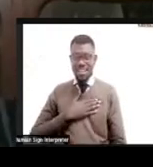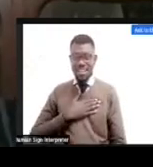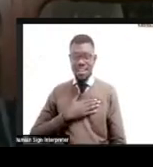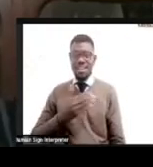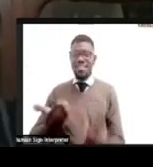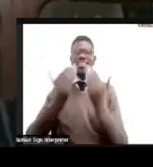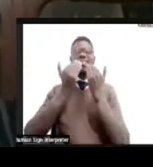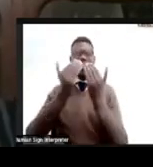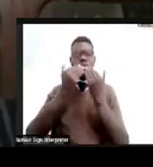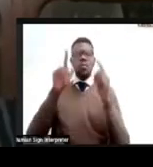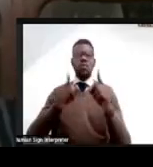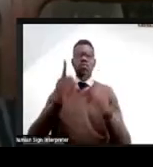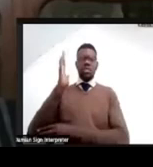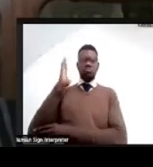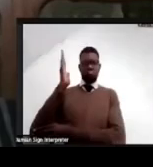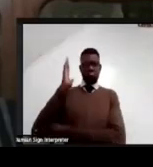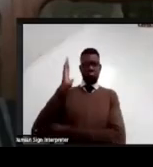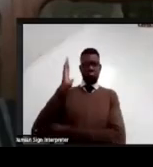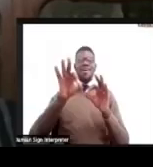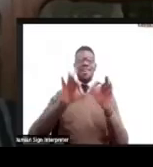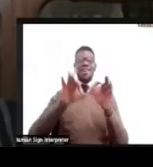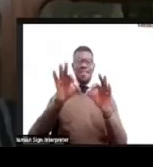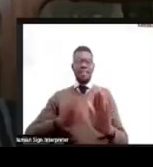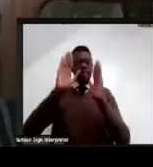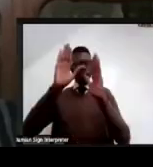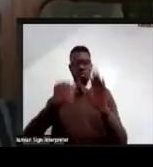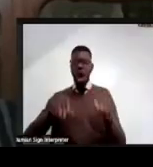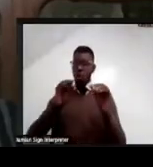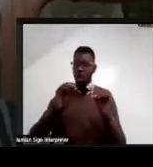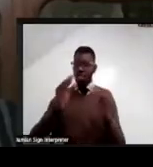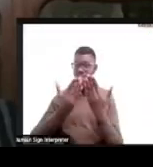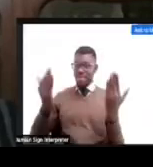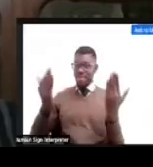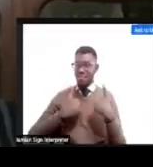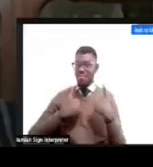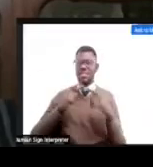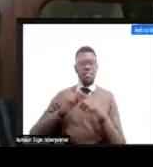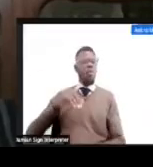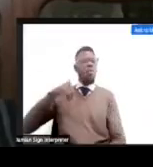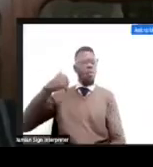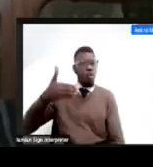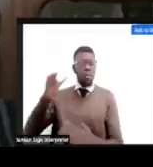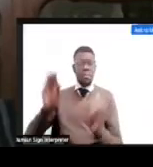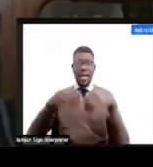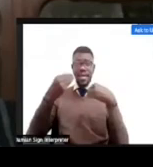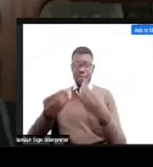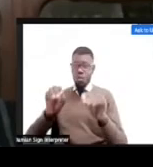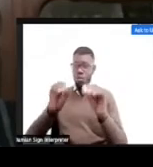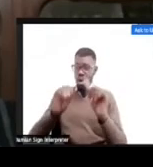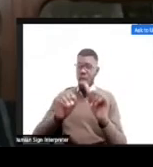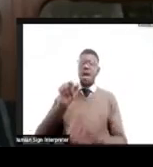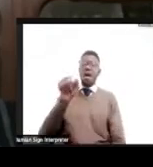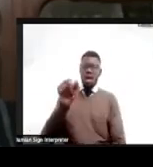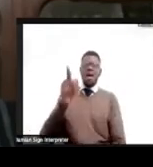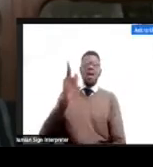the importance of delivering quality products and consistently. So it does, um, have a big